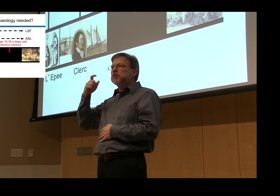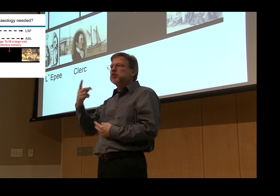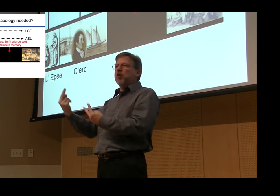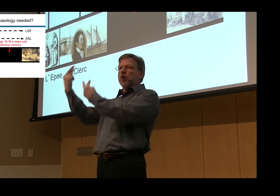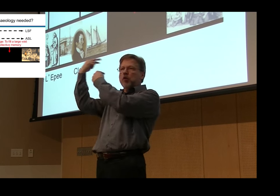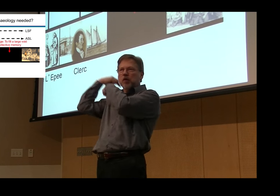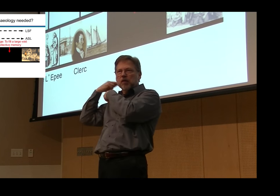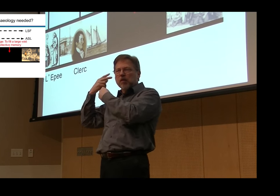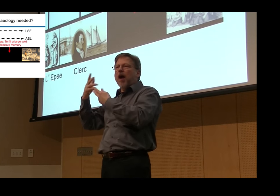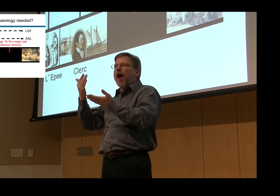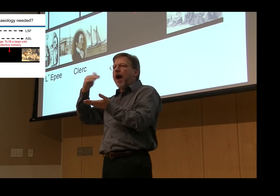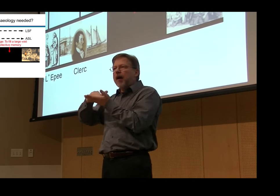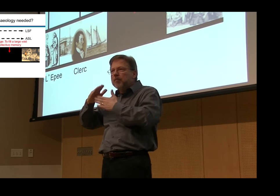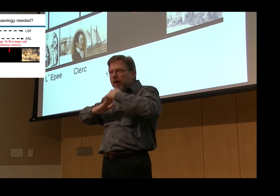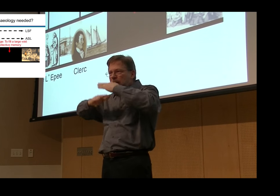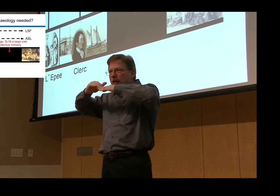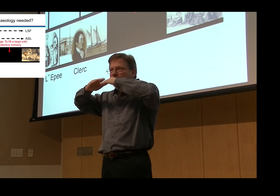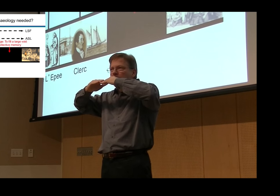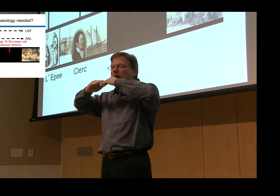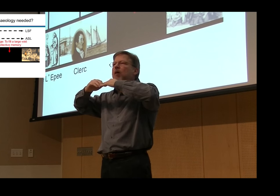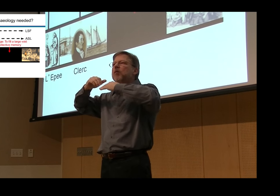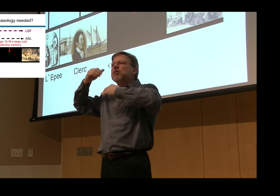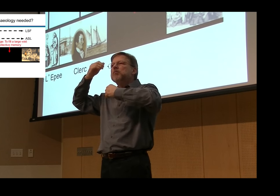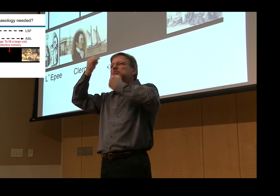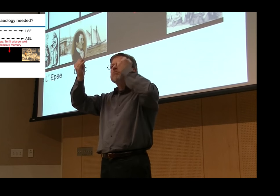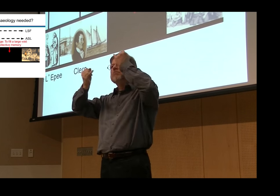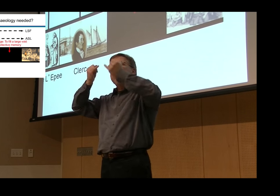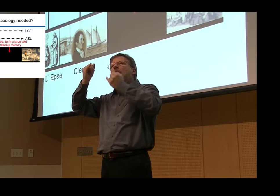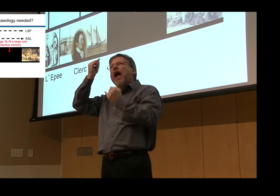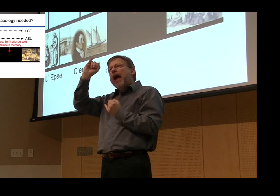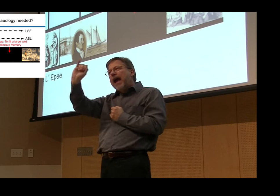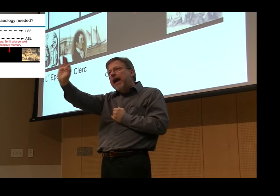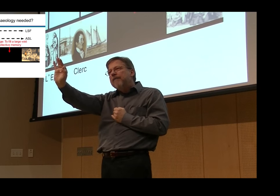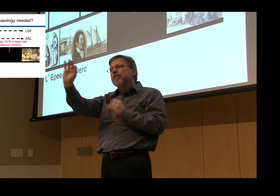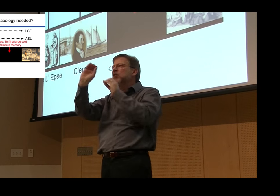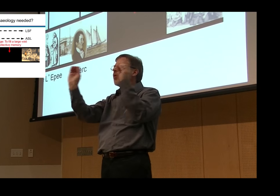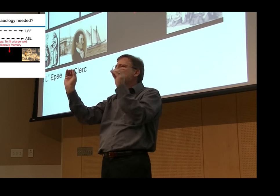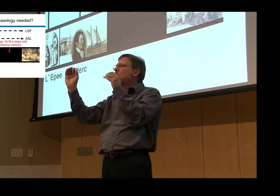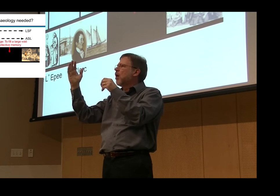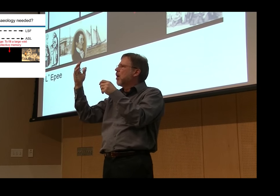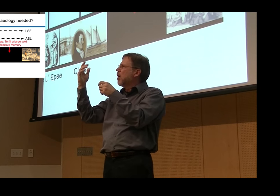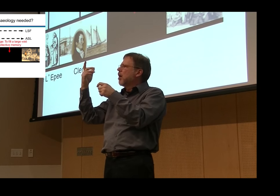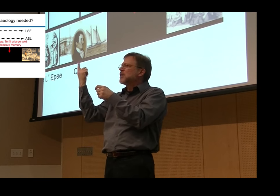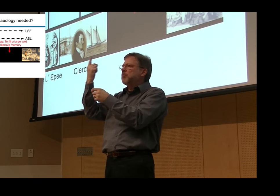it went dark. And we will talk about what we found before, and how